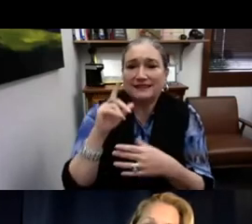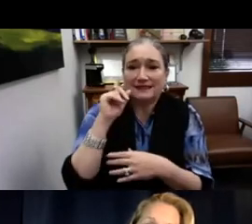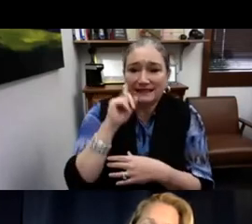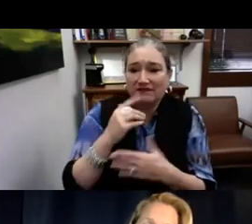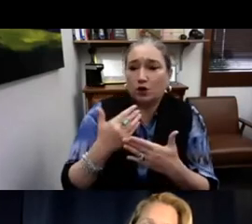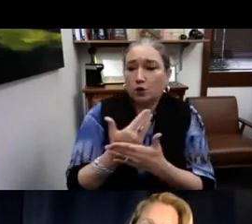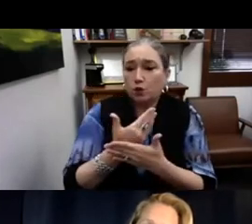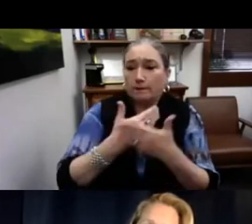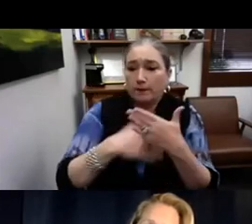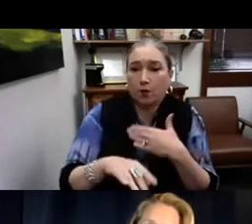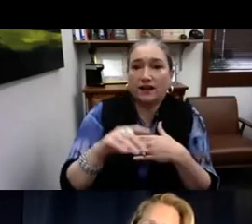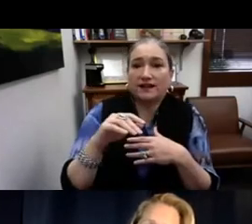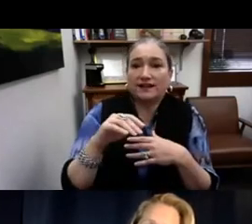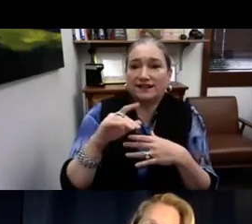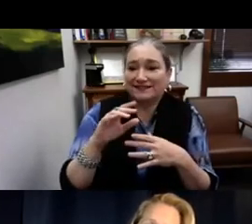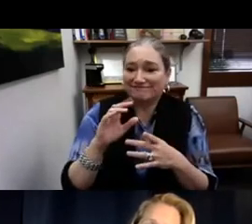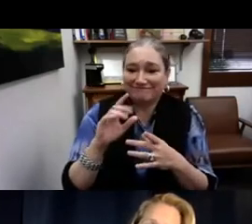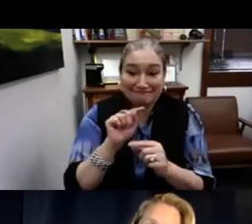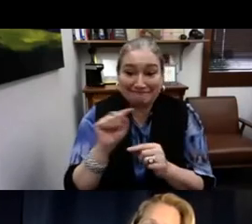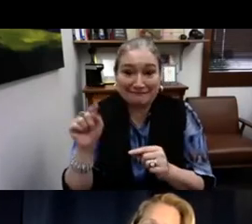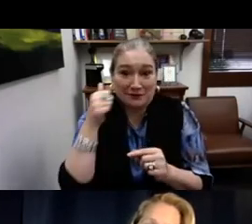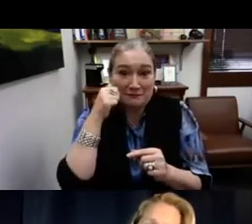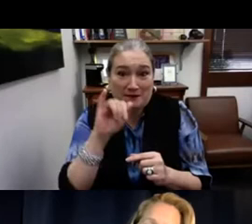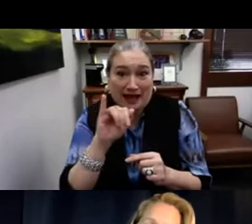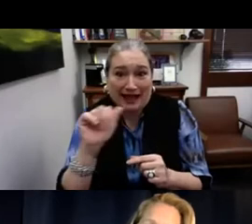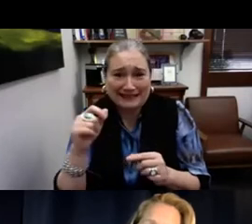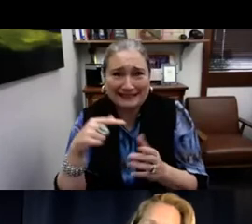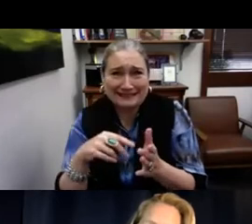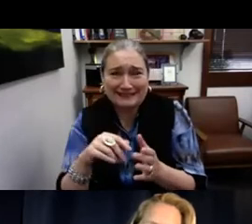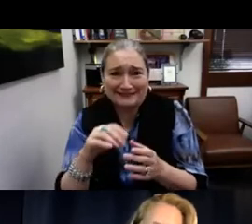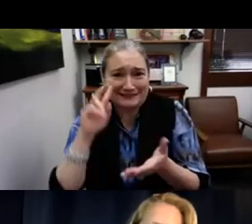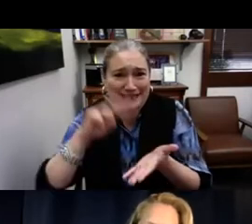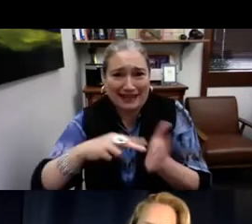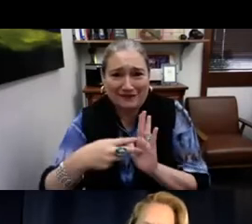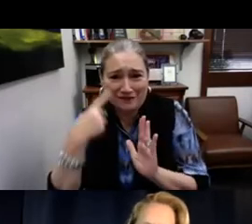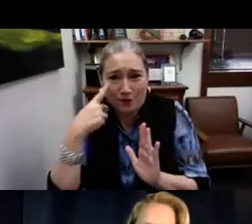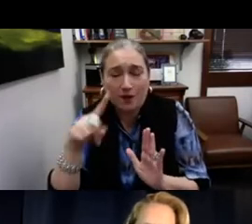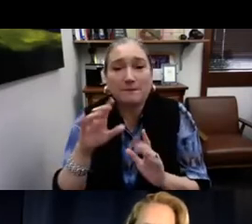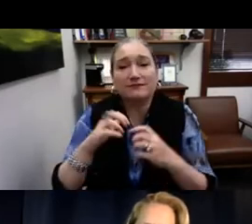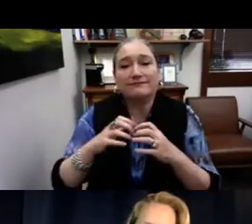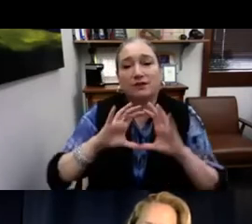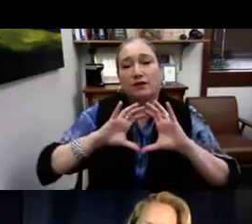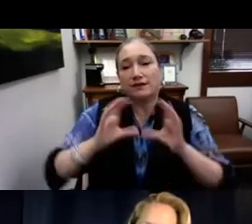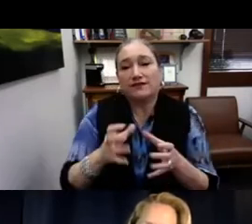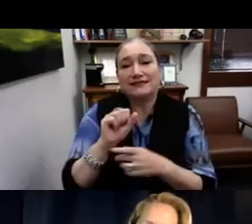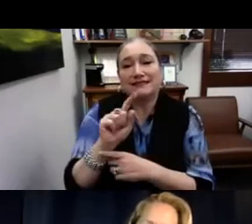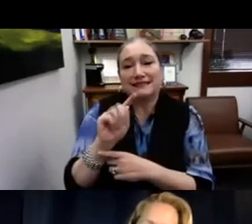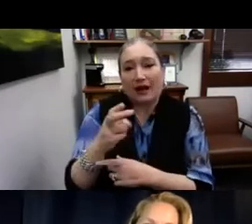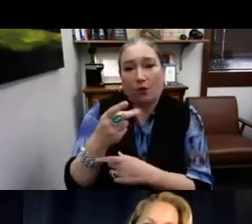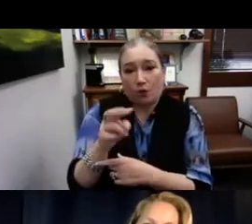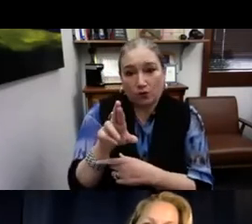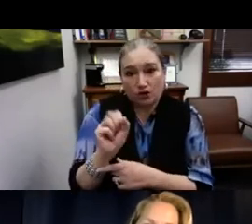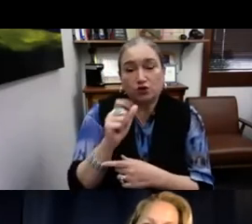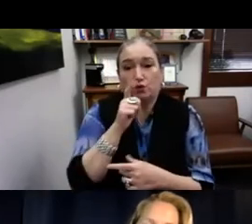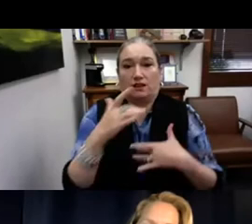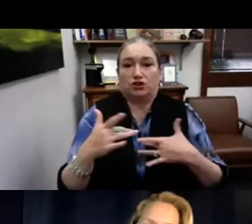And under these, we've listed the California Deaf Newborn. Unfortunately, I can't remember what the IAS stands for at